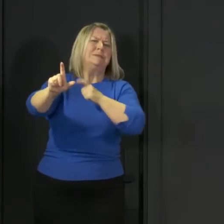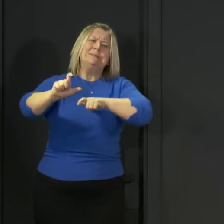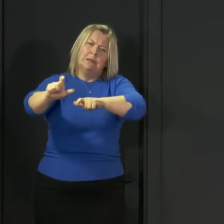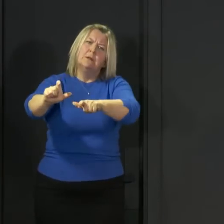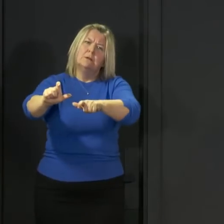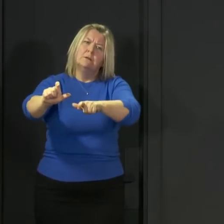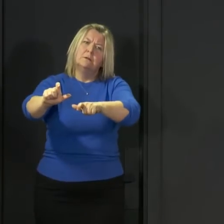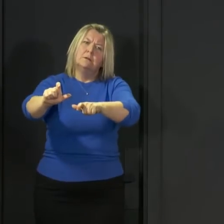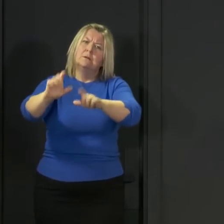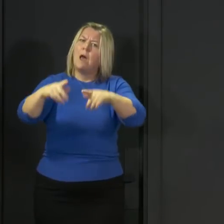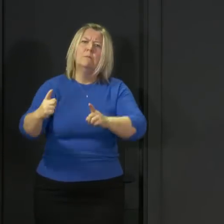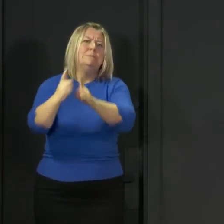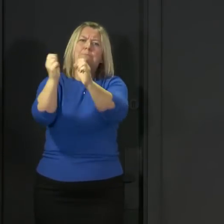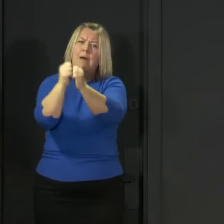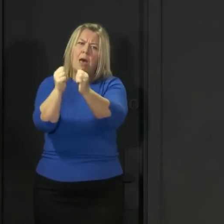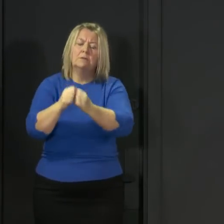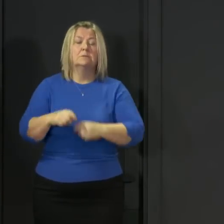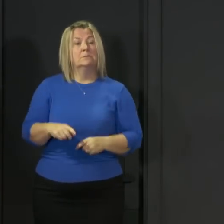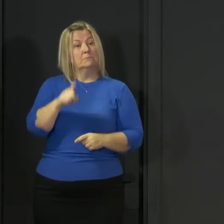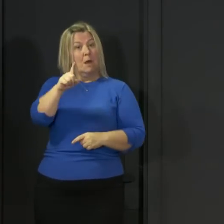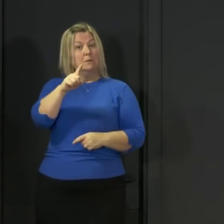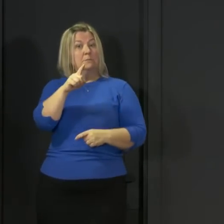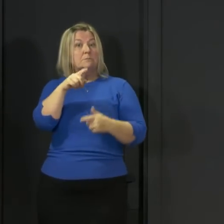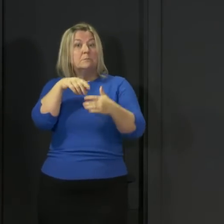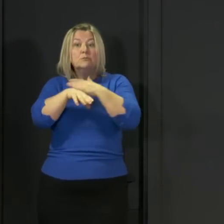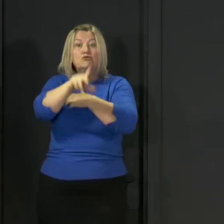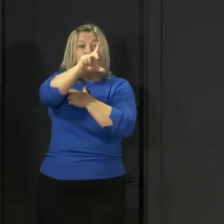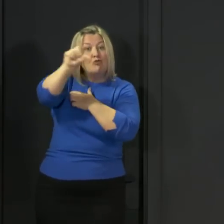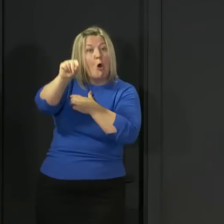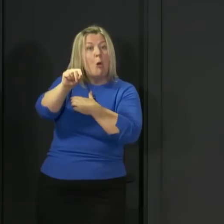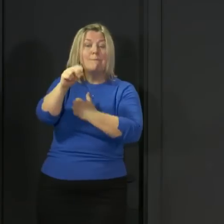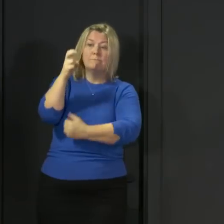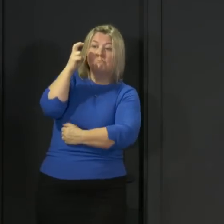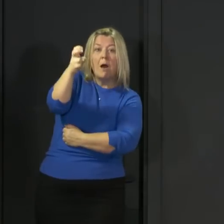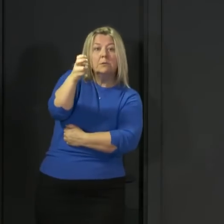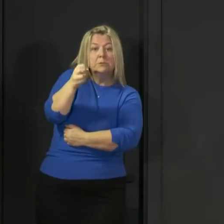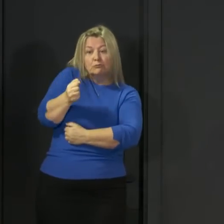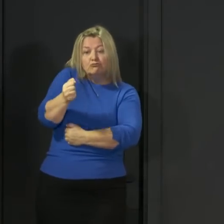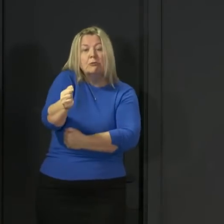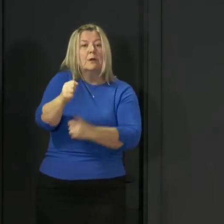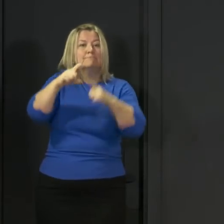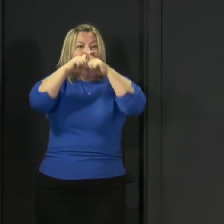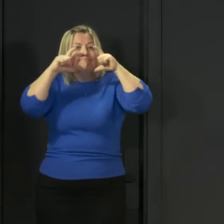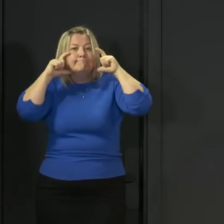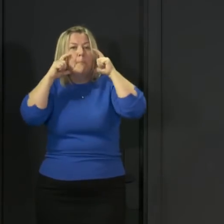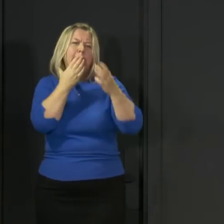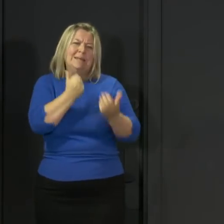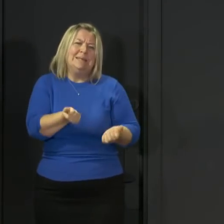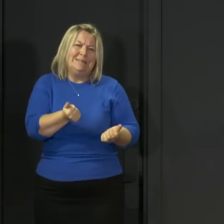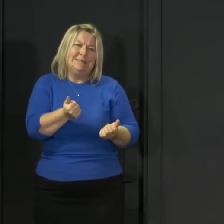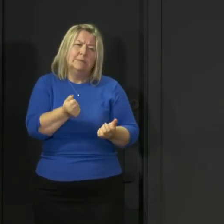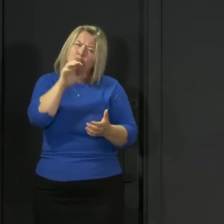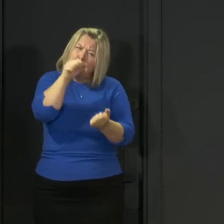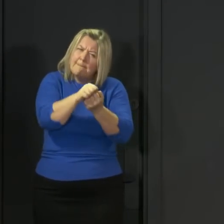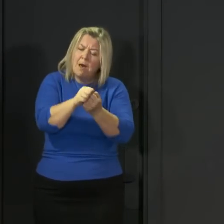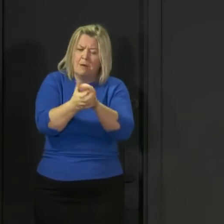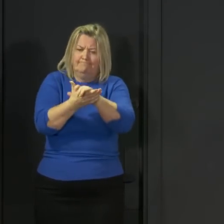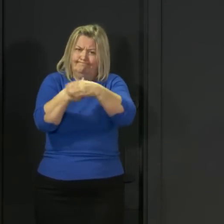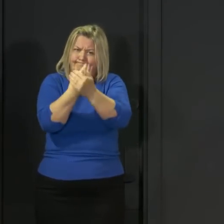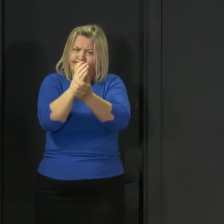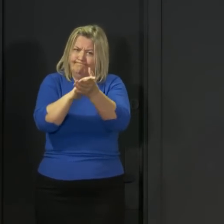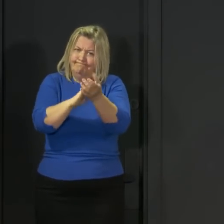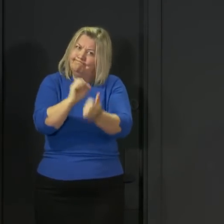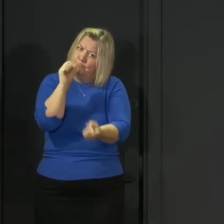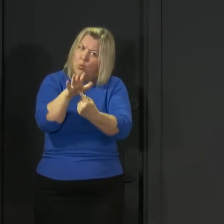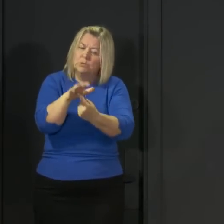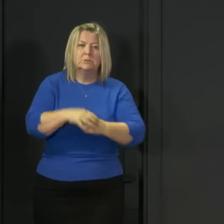You should wear a face covering if you are in a shop or in public transport, and please remember to wash your hands thoroughly and regularly. And